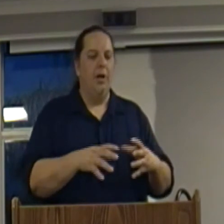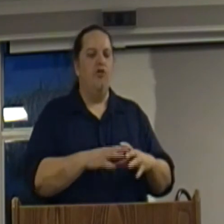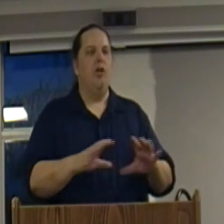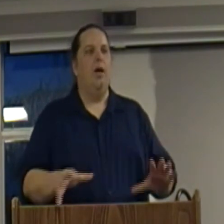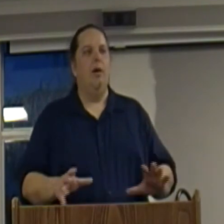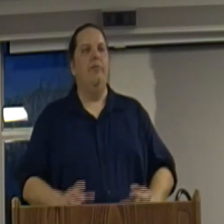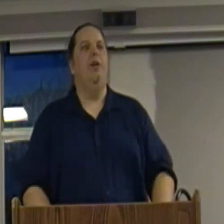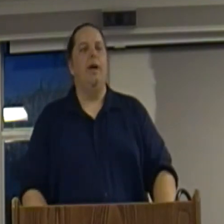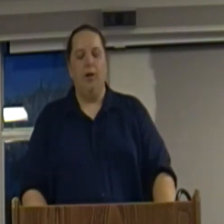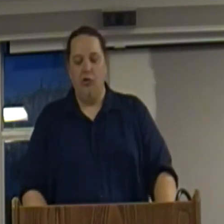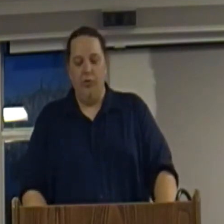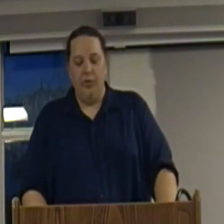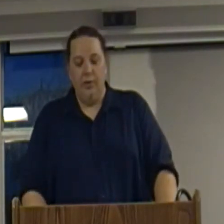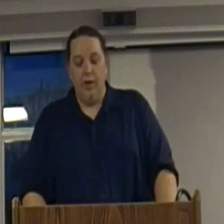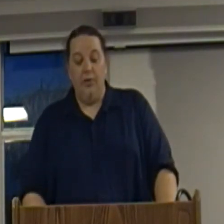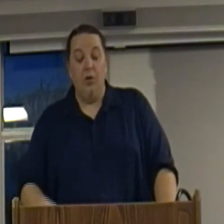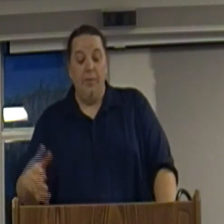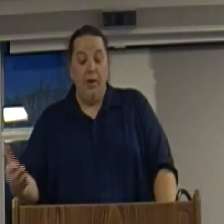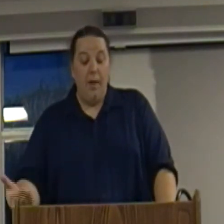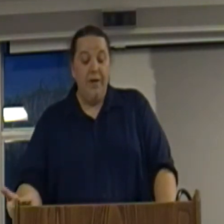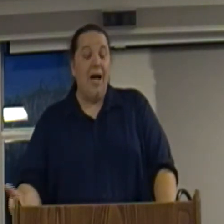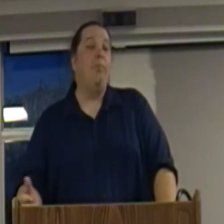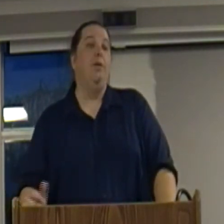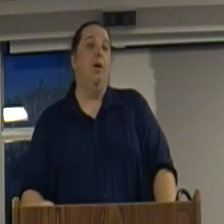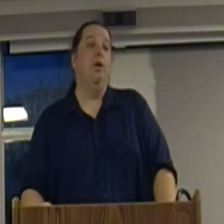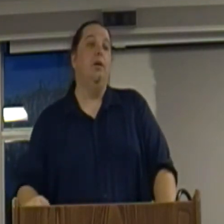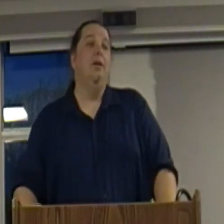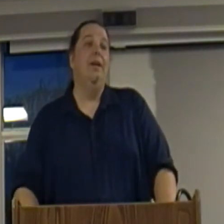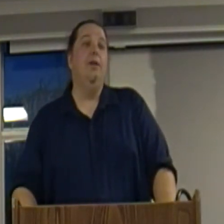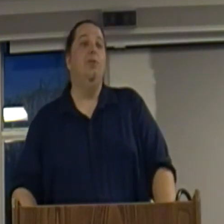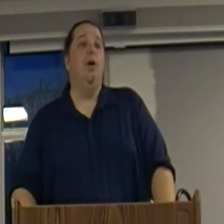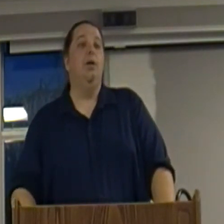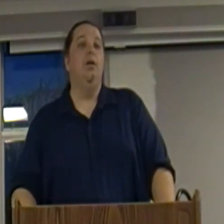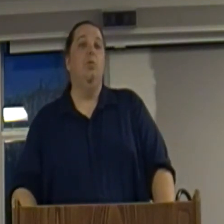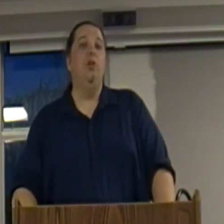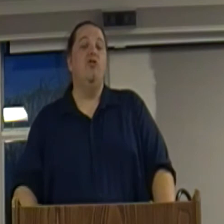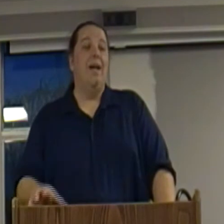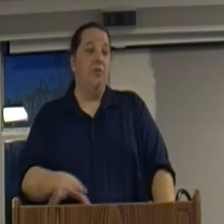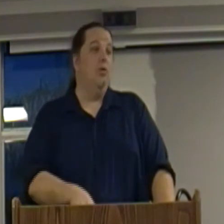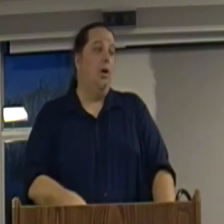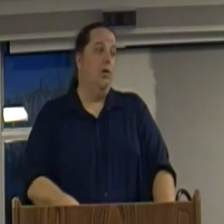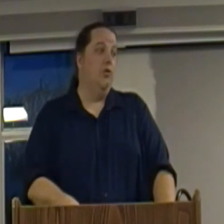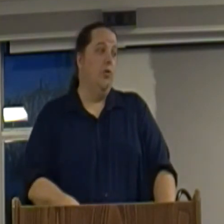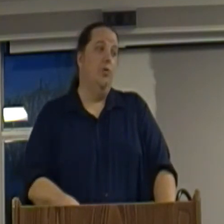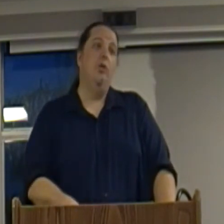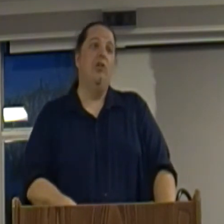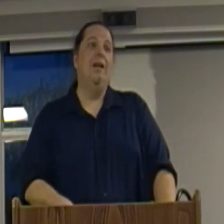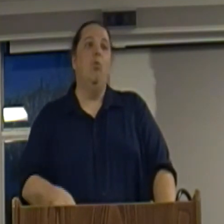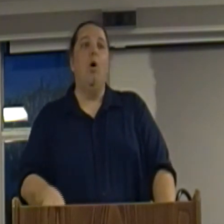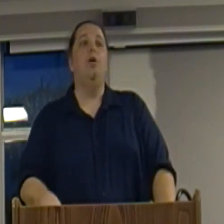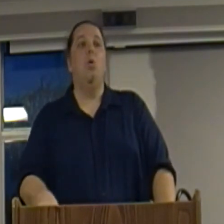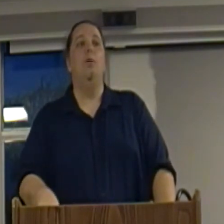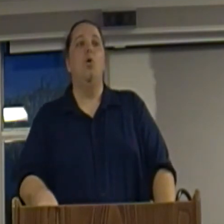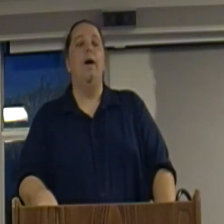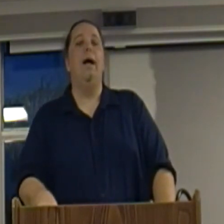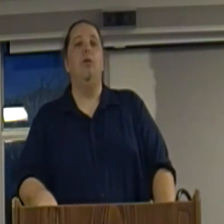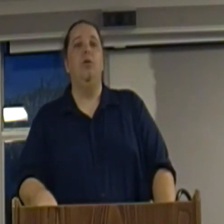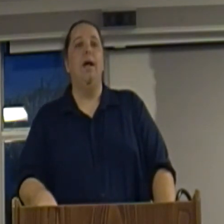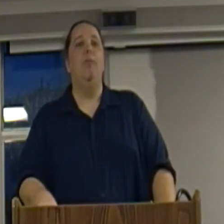bunch of interactions. And so, a monopoly market is a market in which that's no longer true, in which one or more actors are now